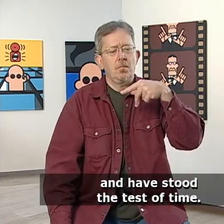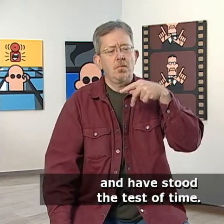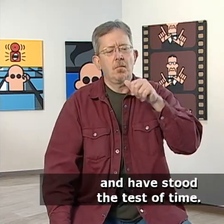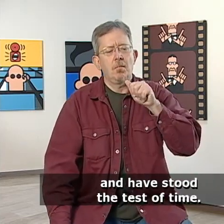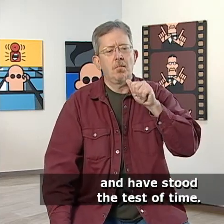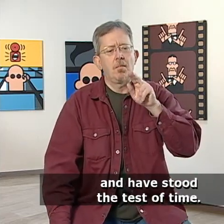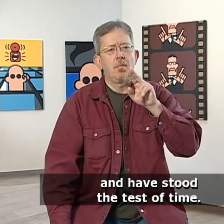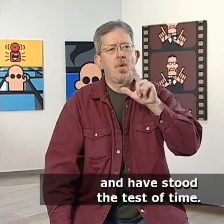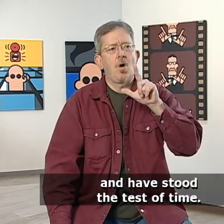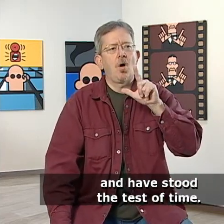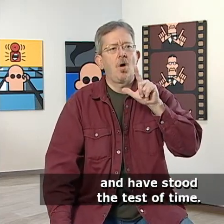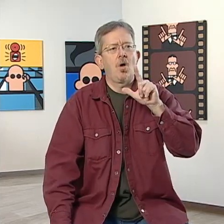the test of time.